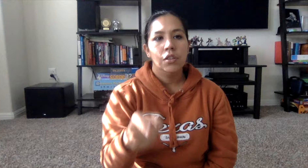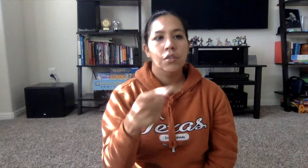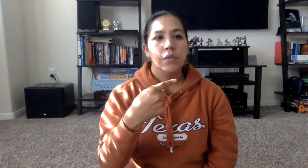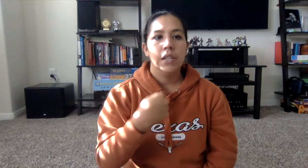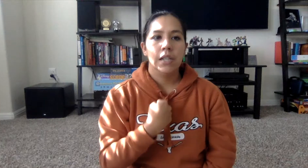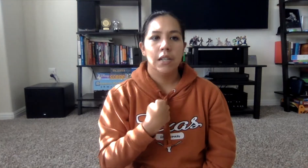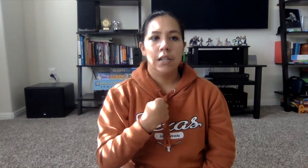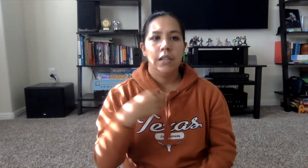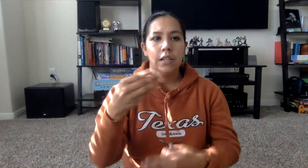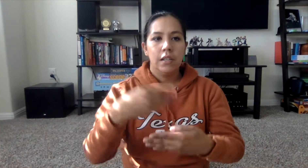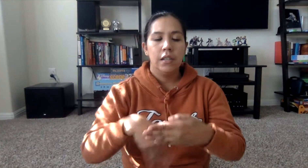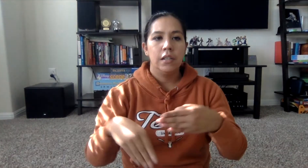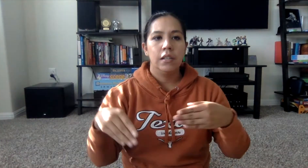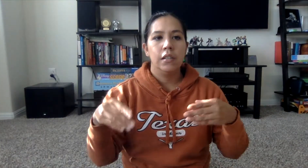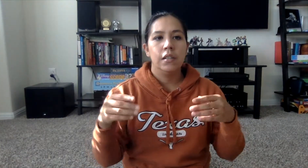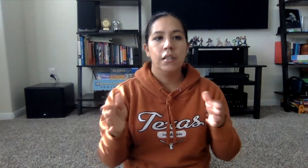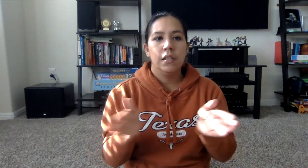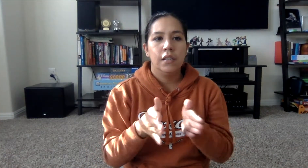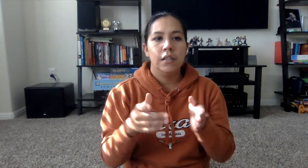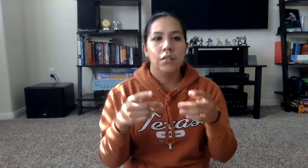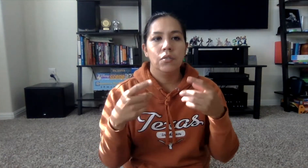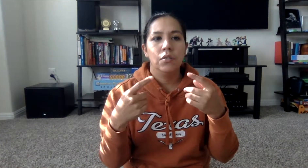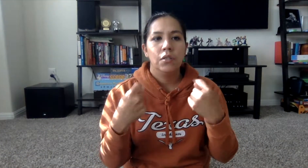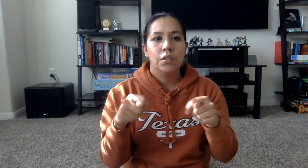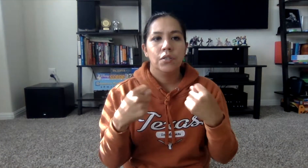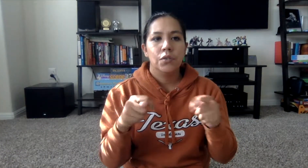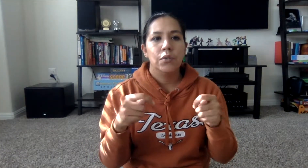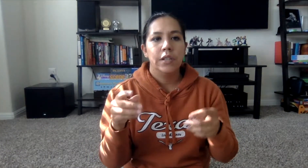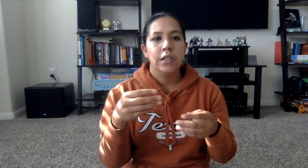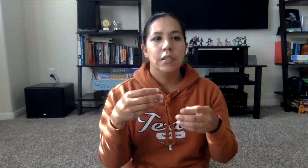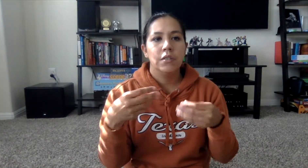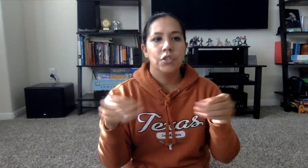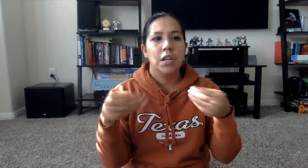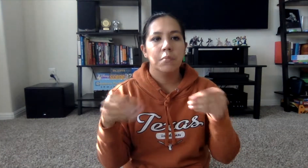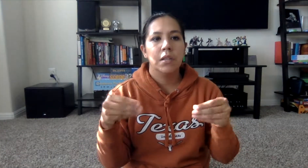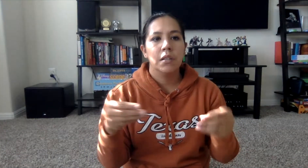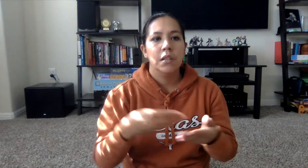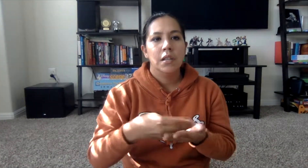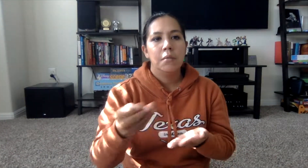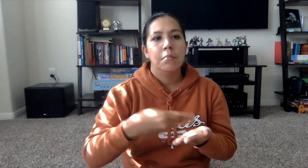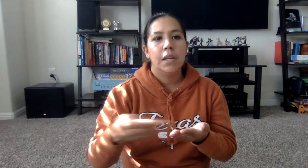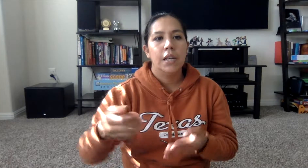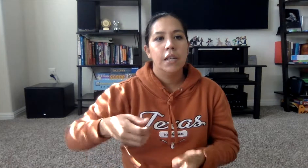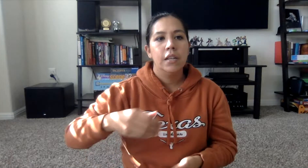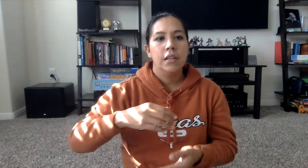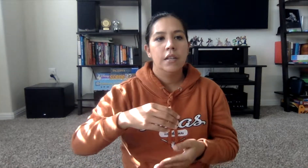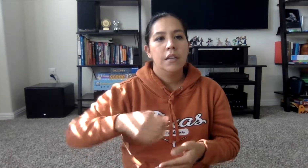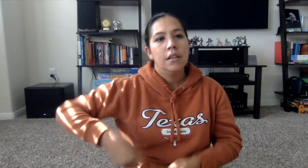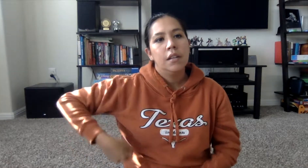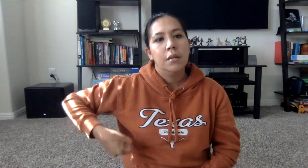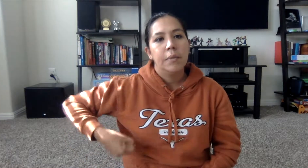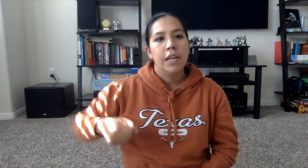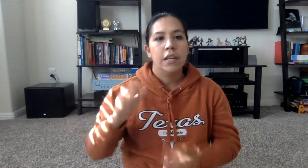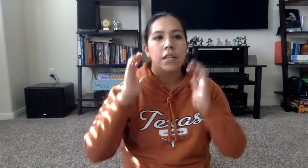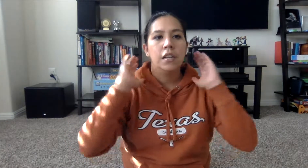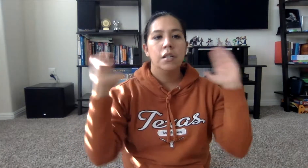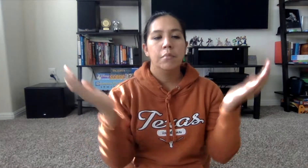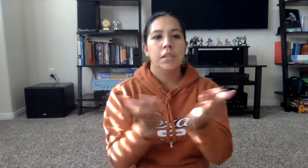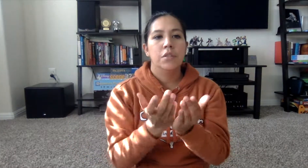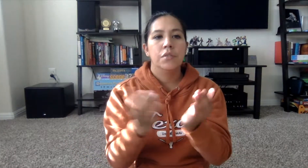you and I in a little toy shop buy a bag of balloons